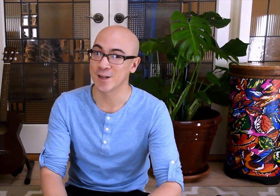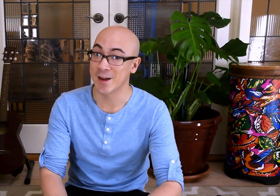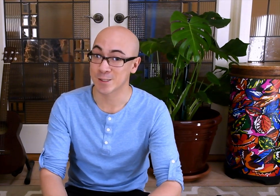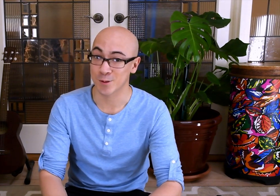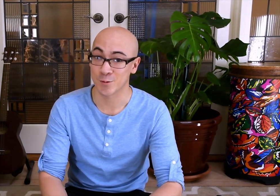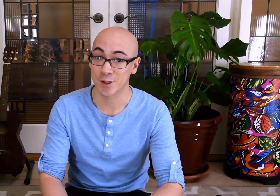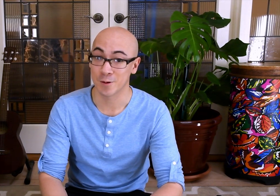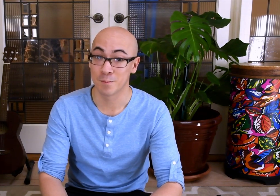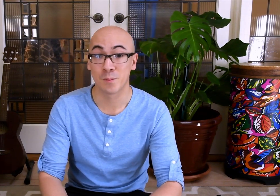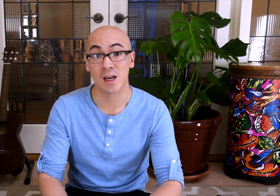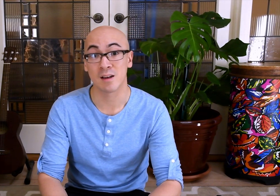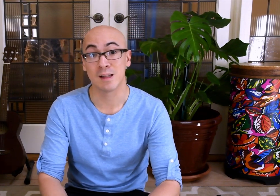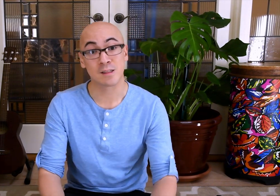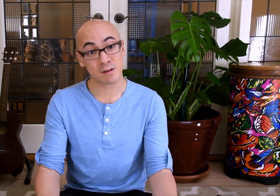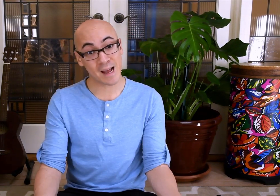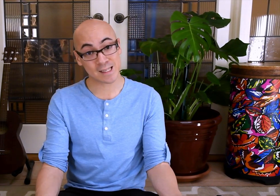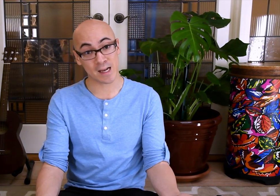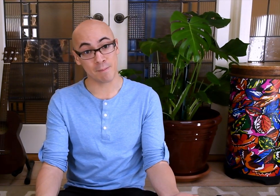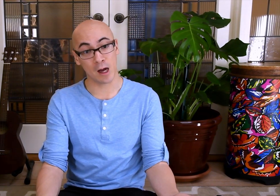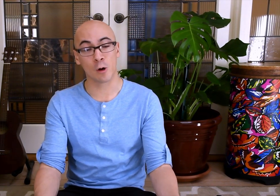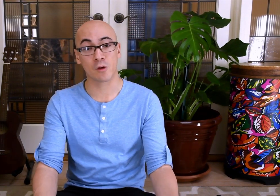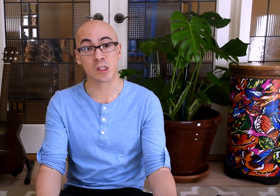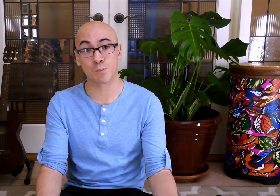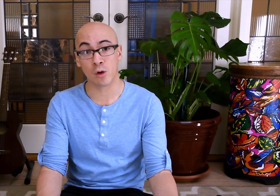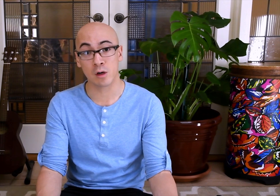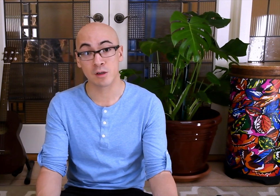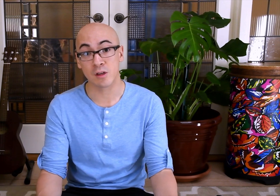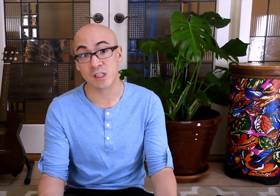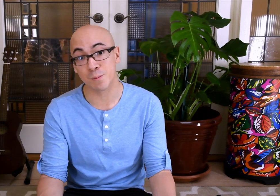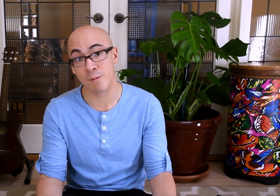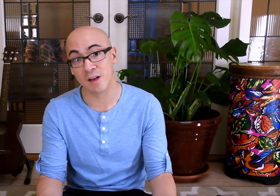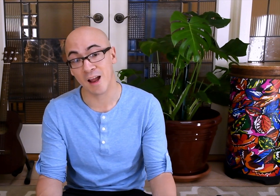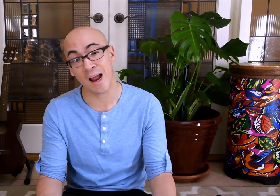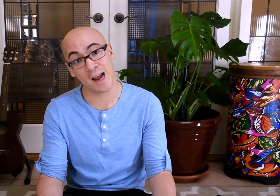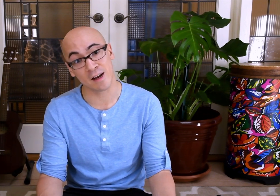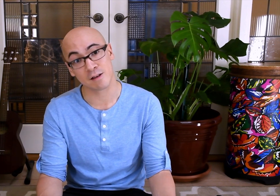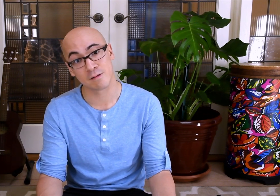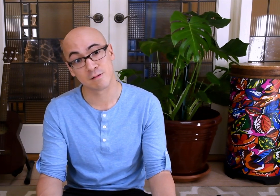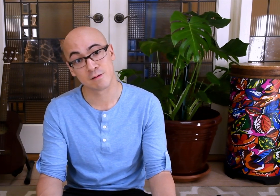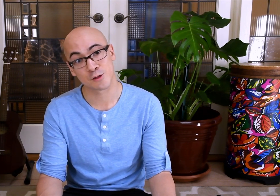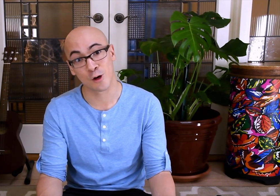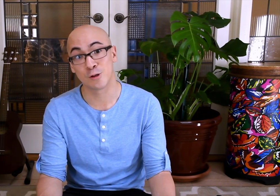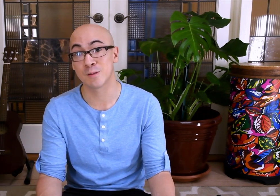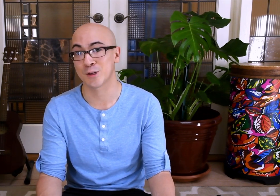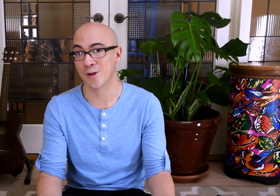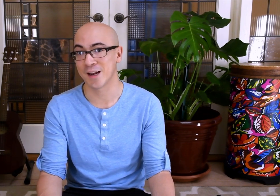vegetables. But until next time, I hope you explore, you experiment, and go do some creative.